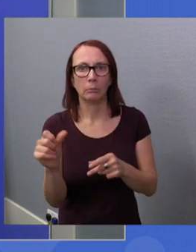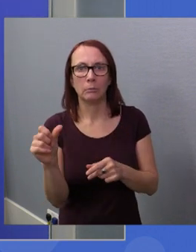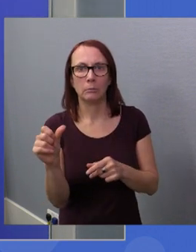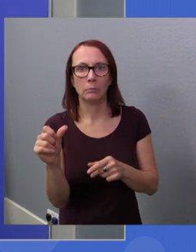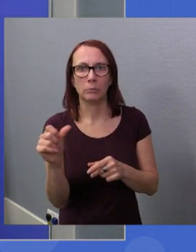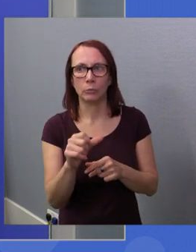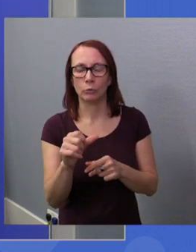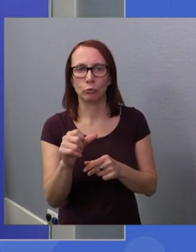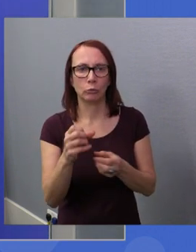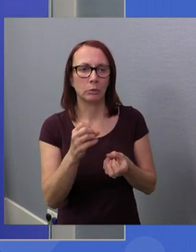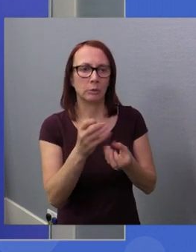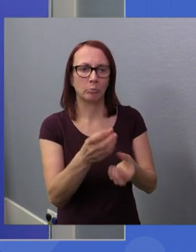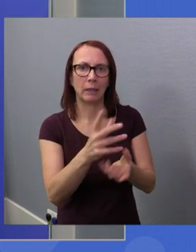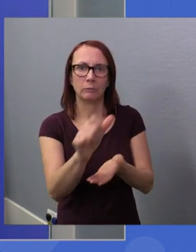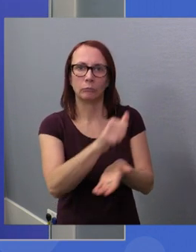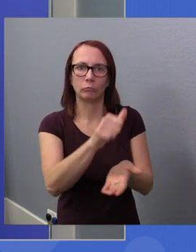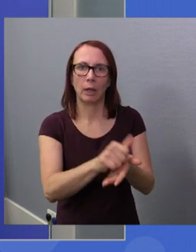money in the right places.